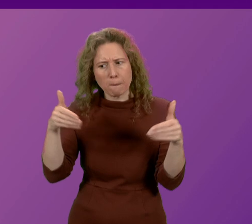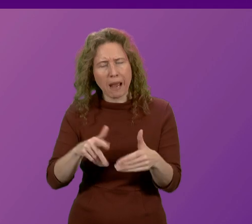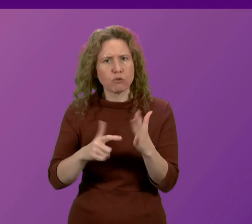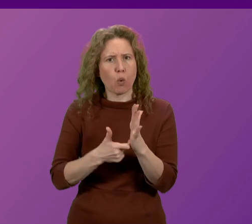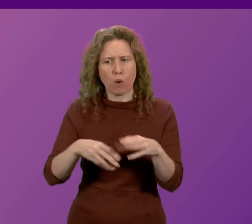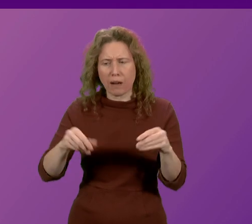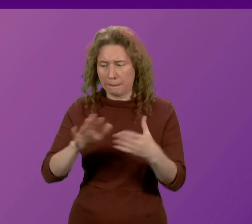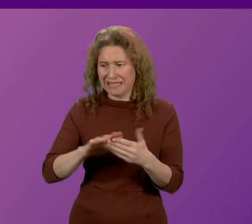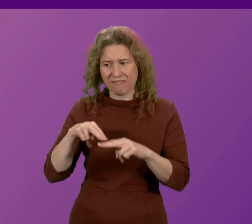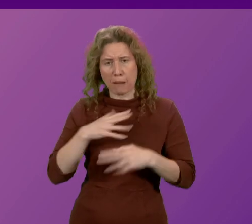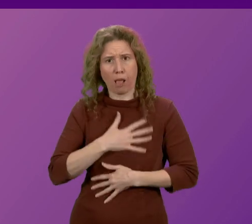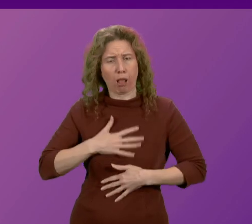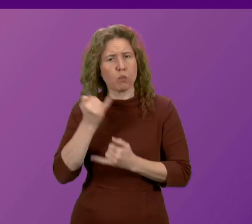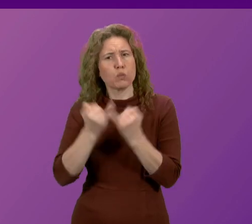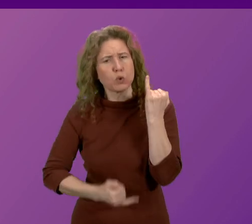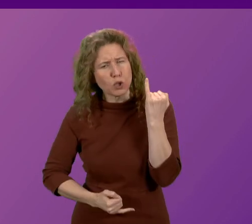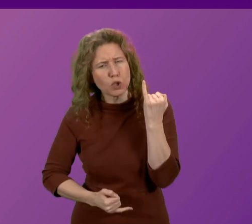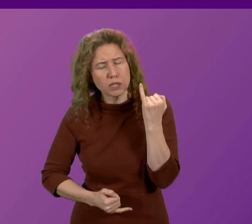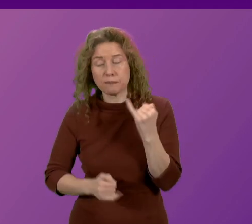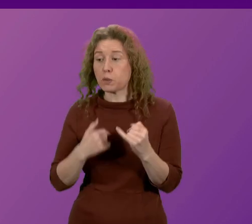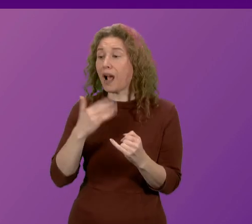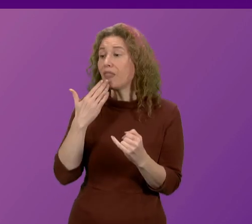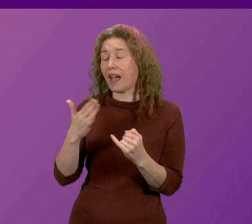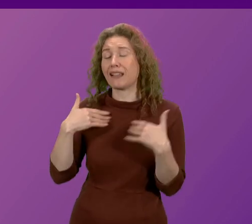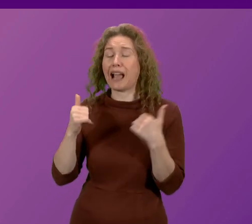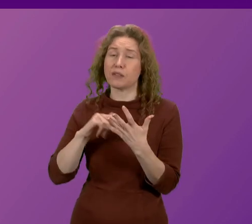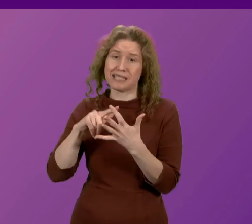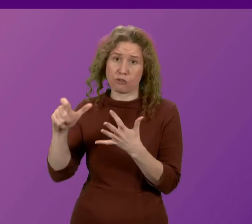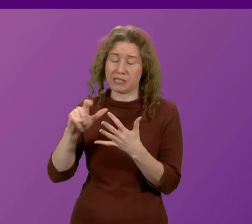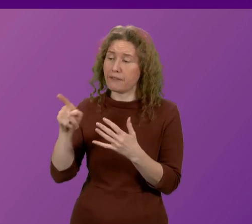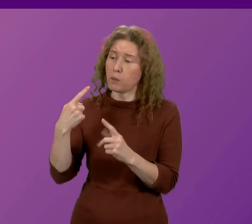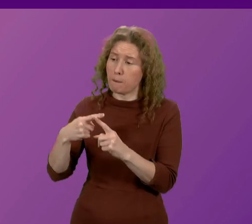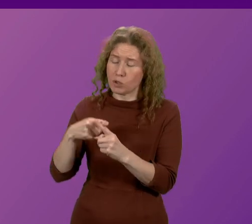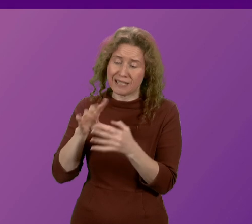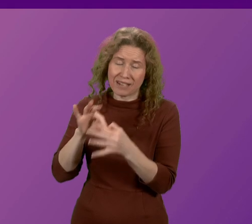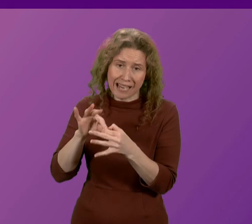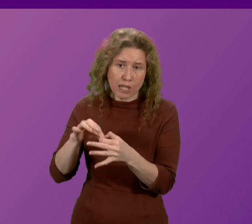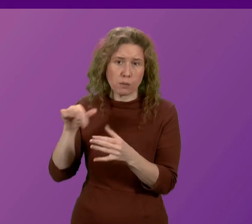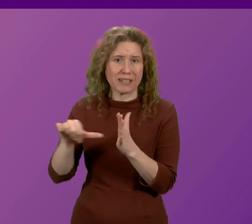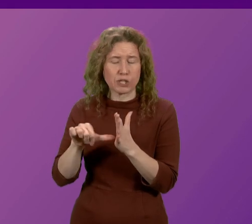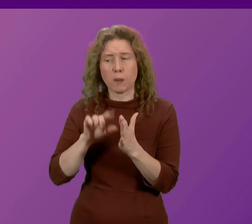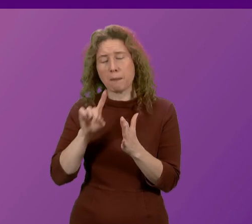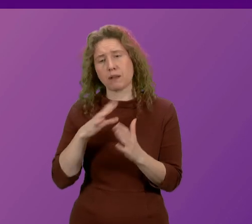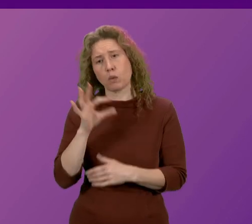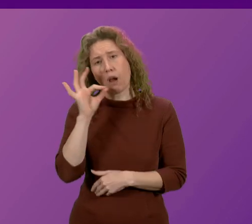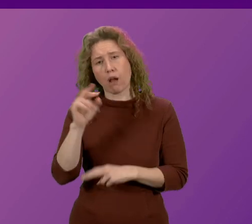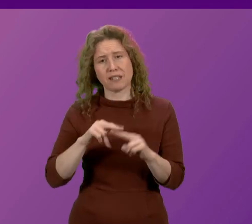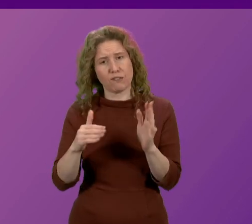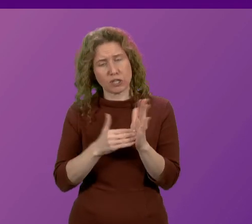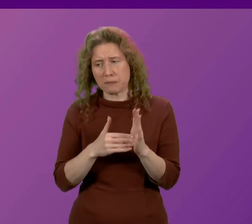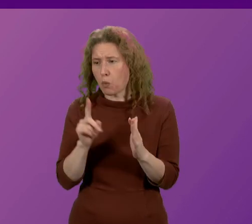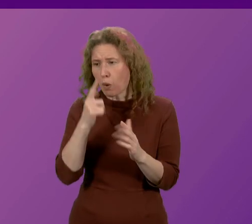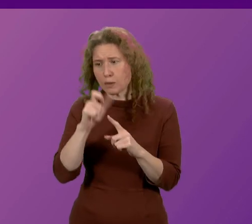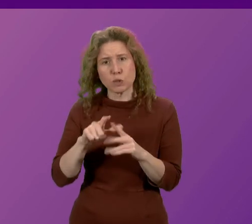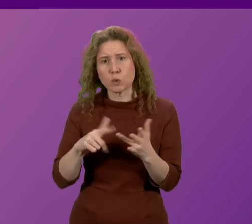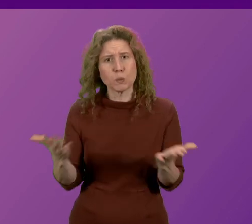compounds his family's distress. Can I thank the Health Secretary for his positive engagement on this issue, but can I ask the First Minister what